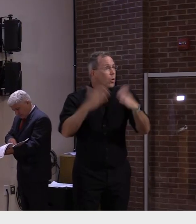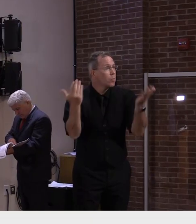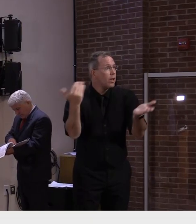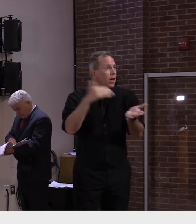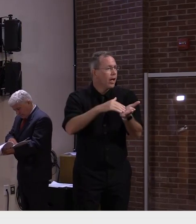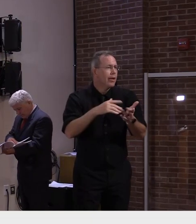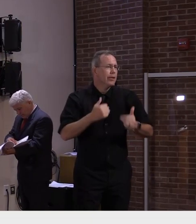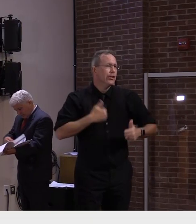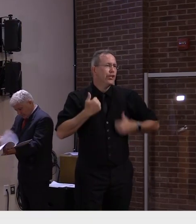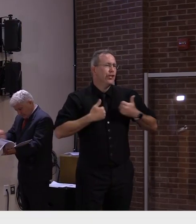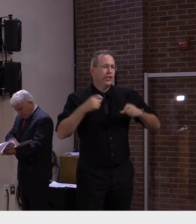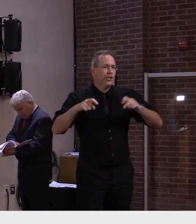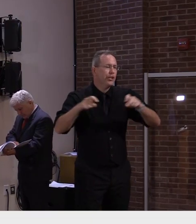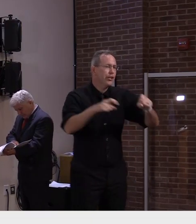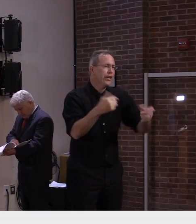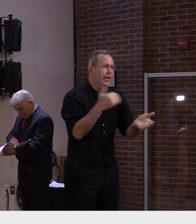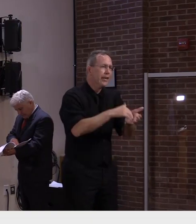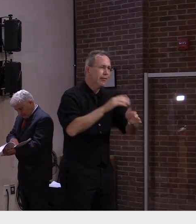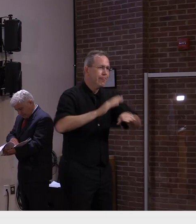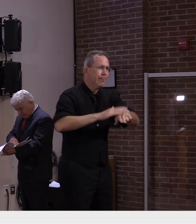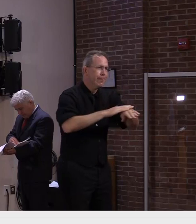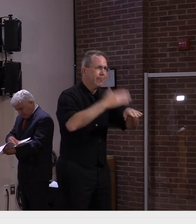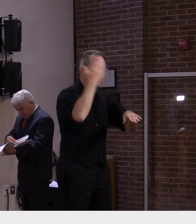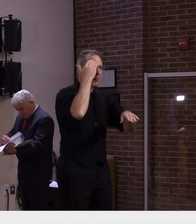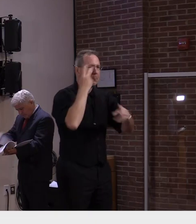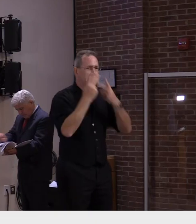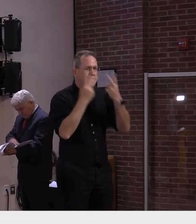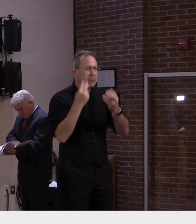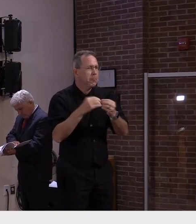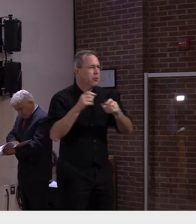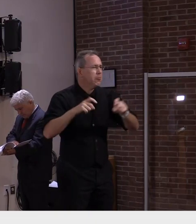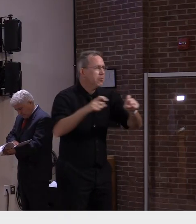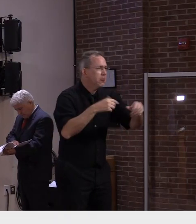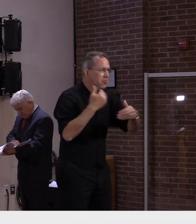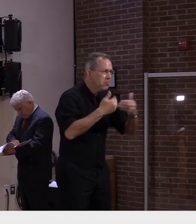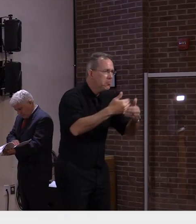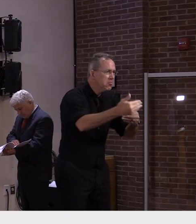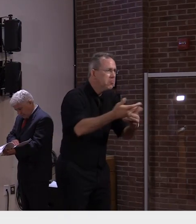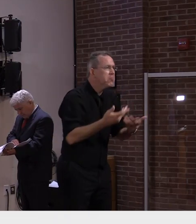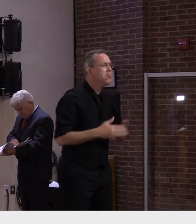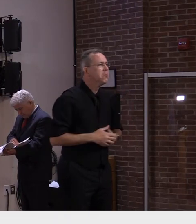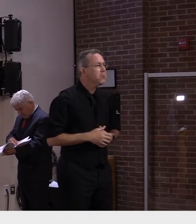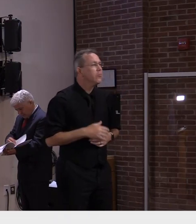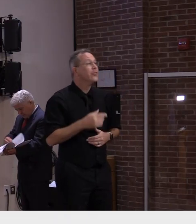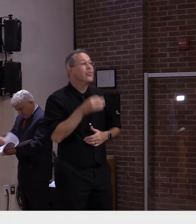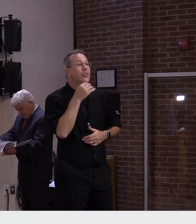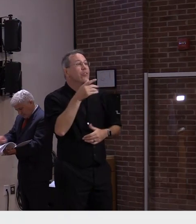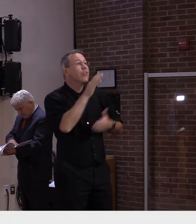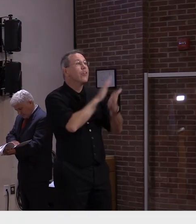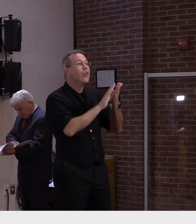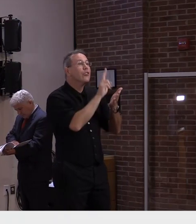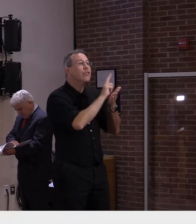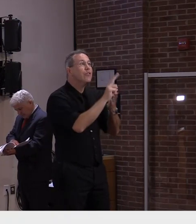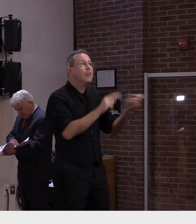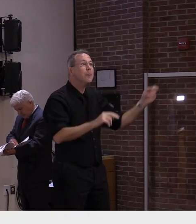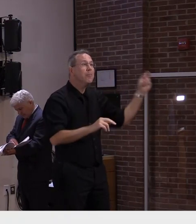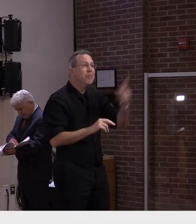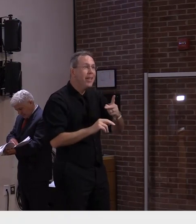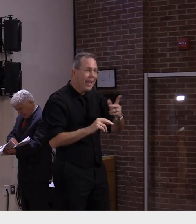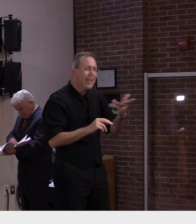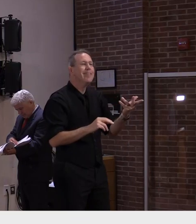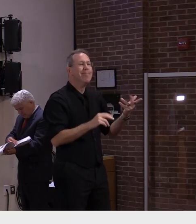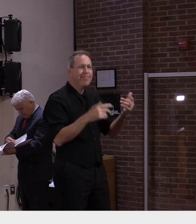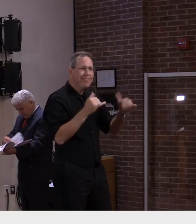capacity across the school systems. We have colleges returning, but they are returning almost